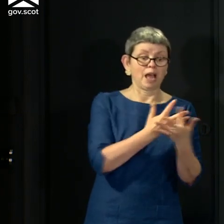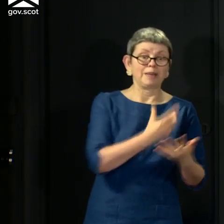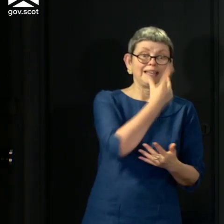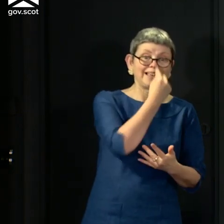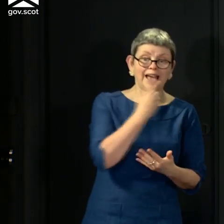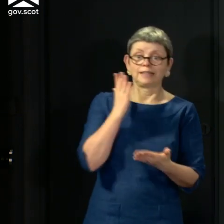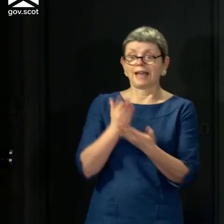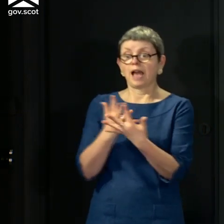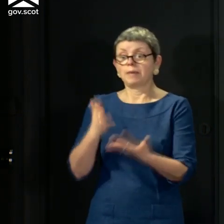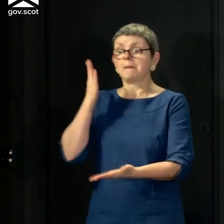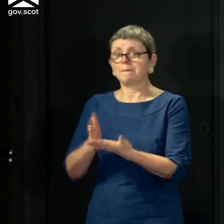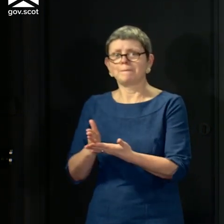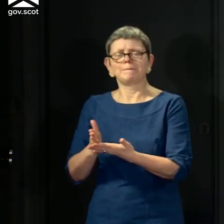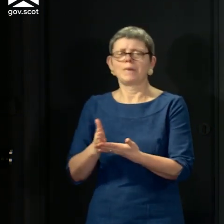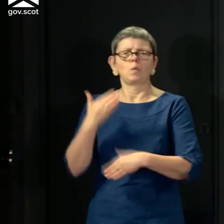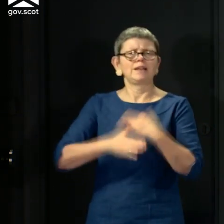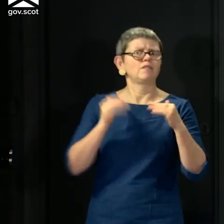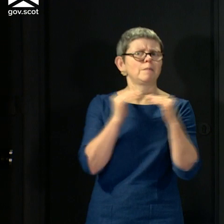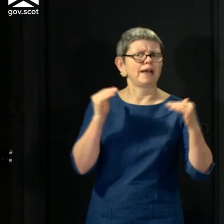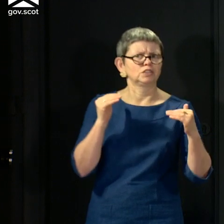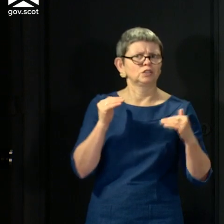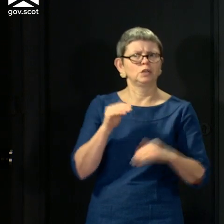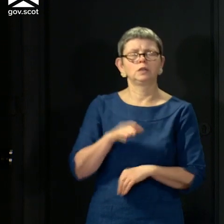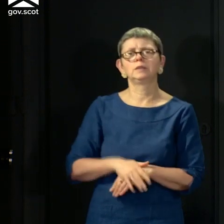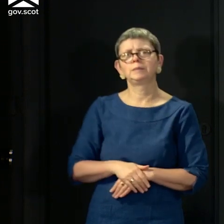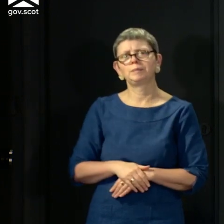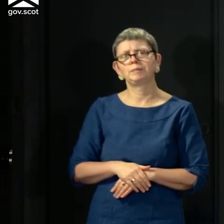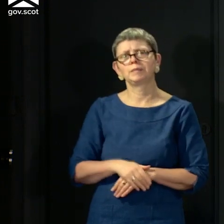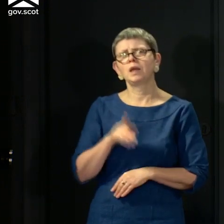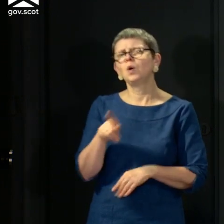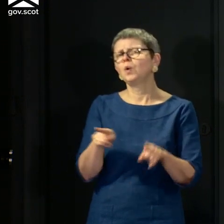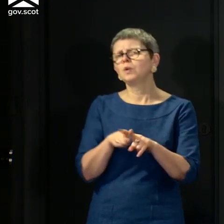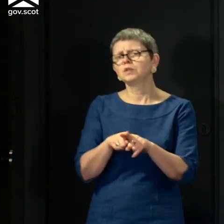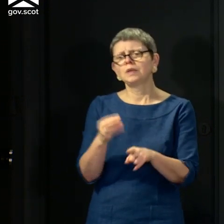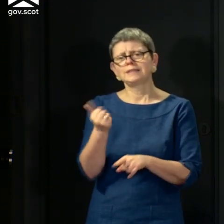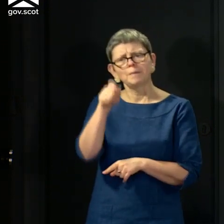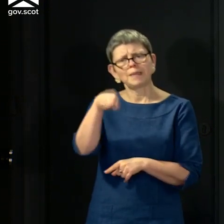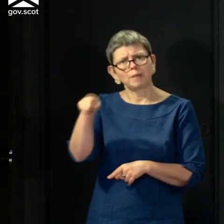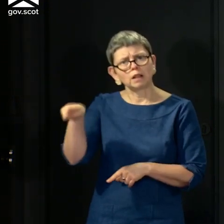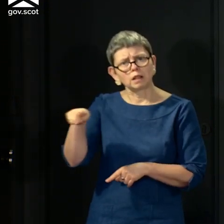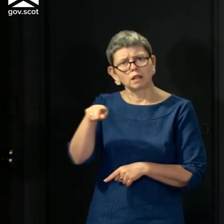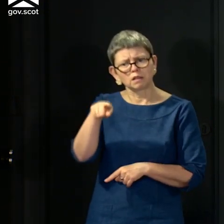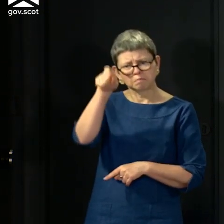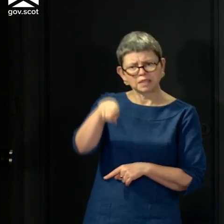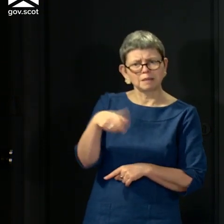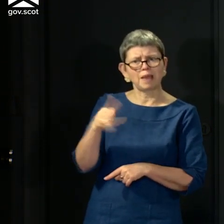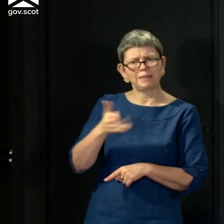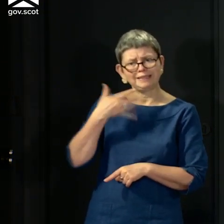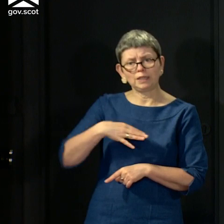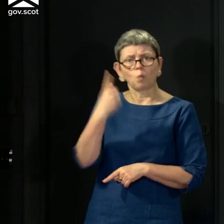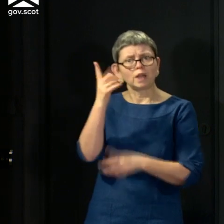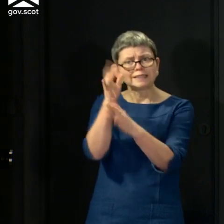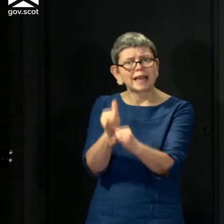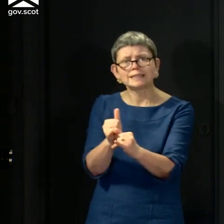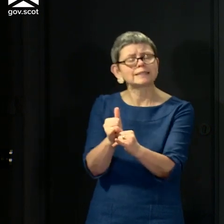It's also the case that for very good clinical reasons, many people need more than one test. So the number of tests carried out will never